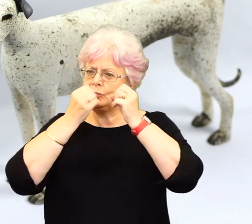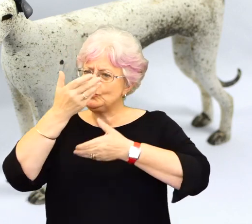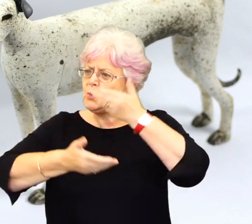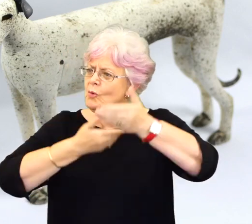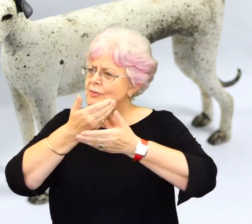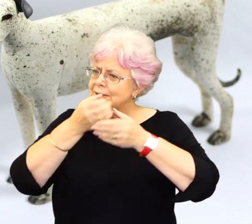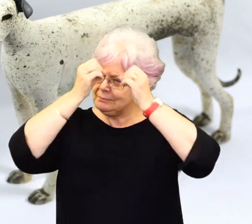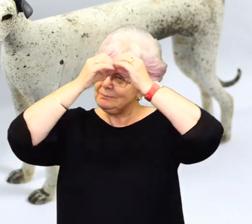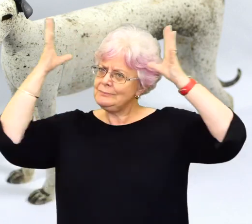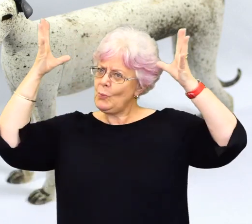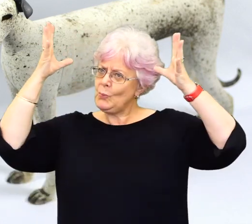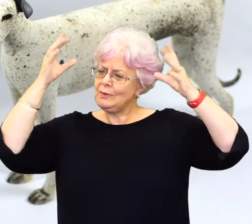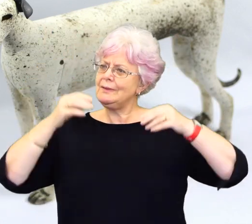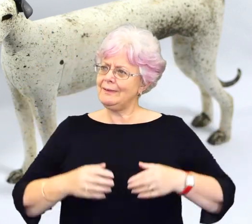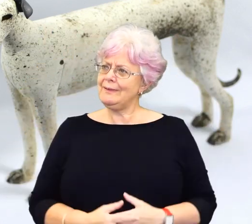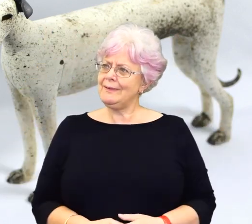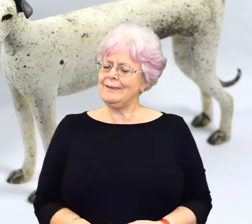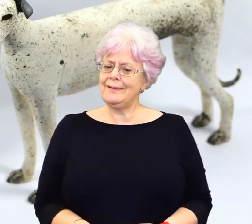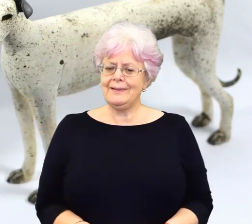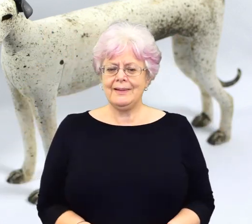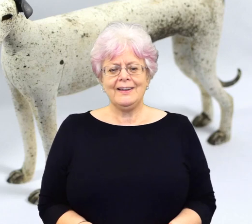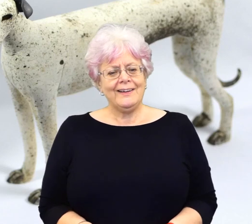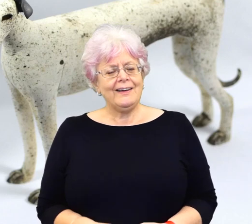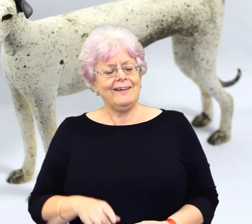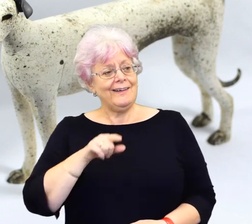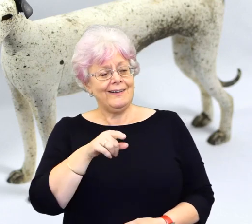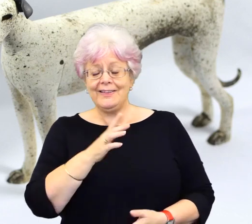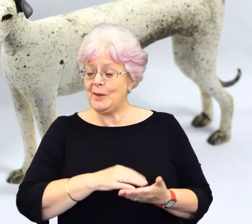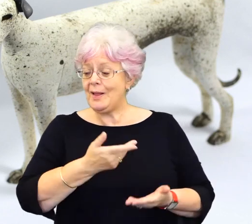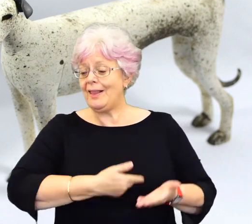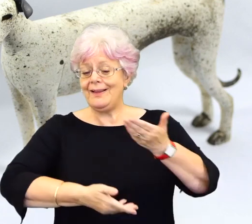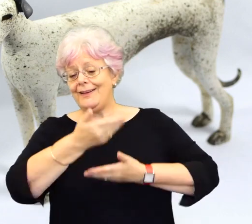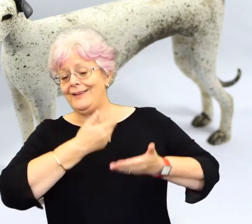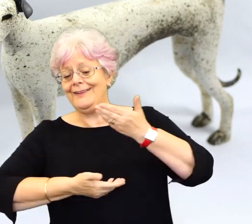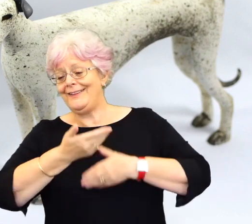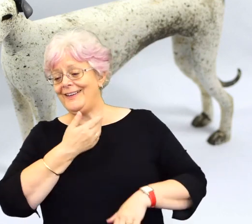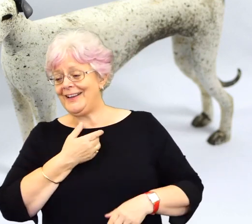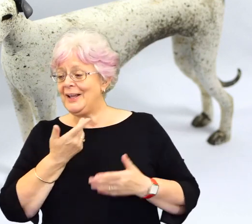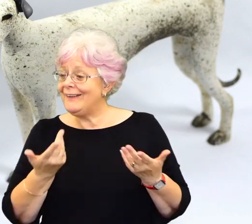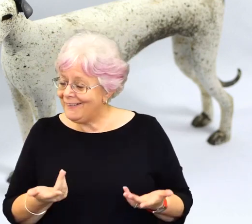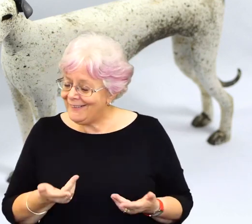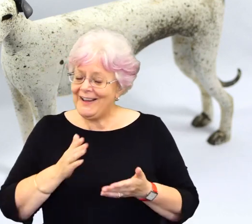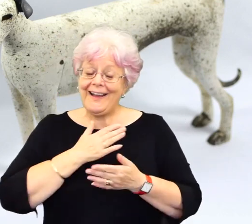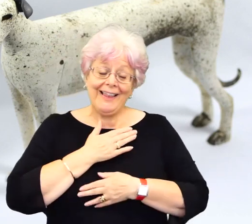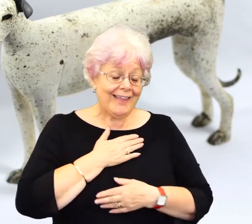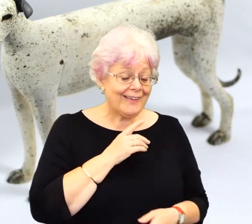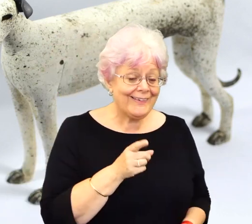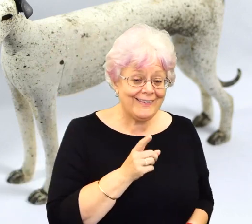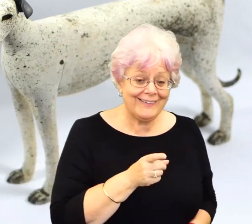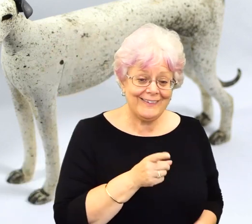respond to the work, I'm surprised people, they do tend to tell their own stories about things, which I like, and then they tell them that, and I feel telling you about the email of